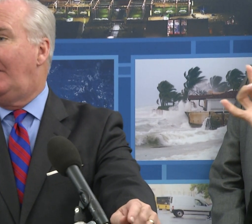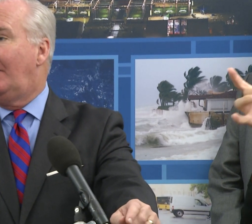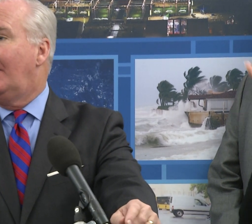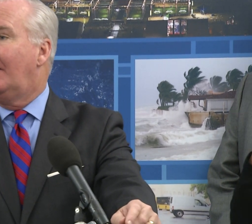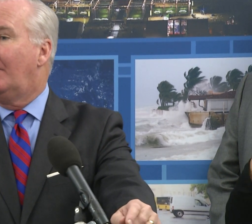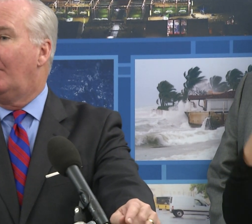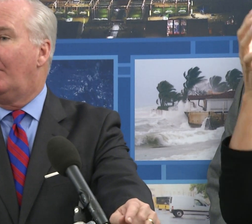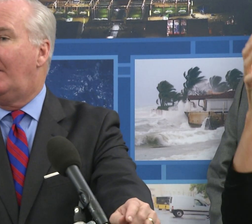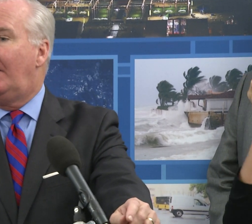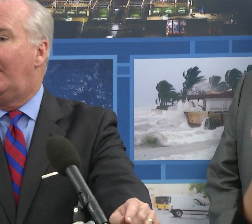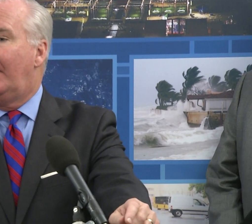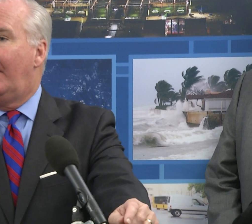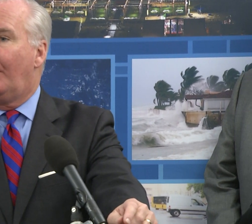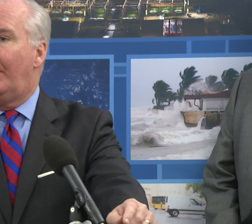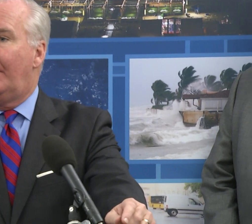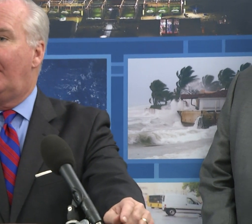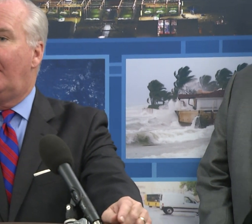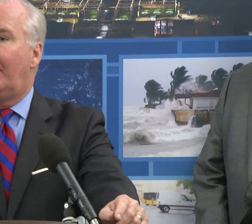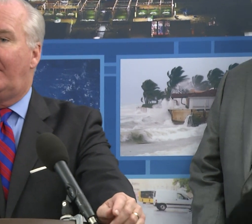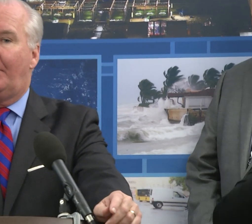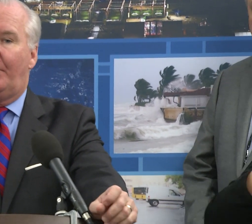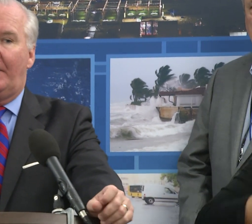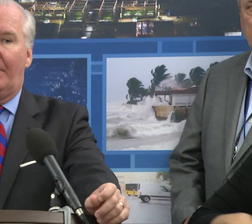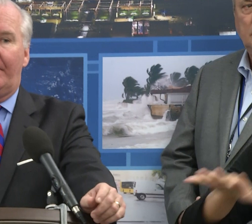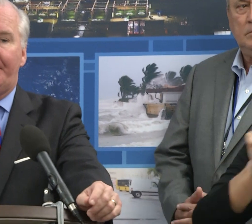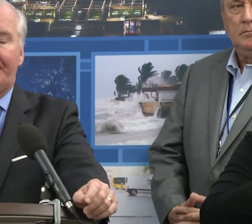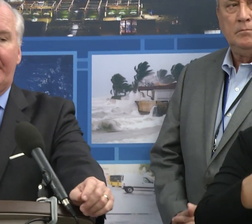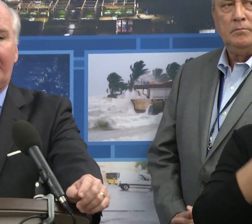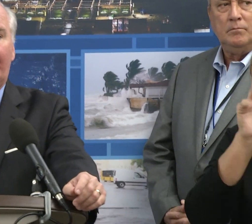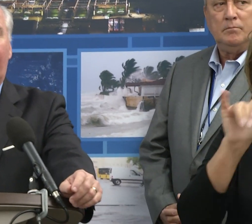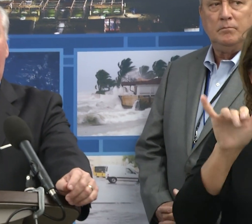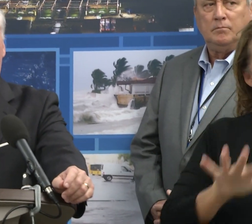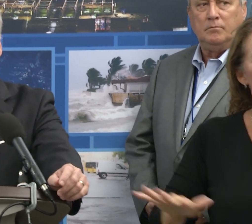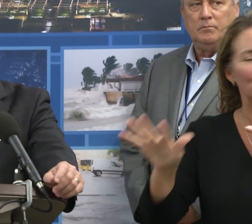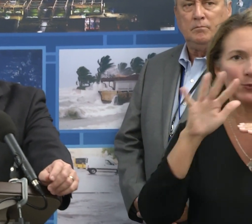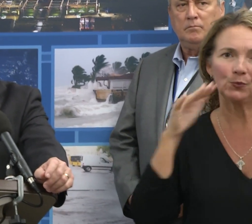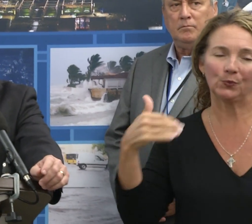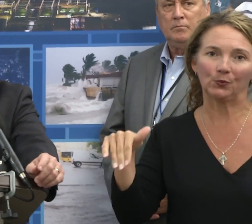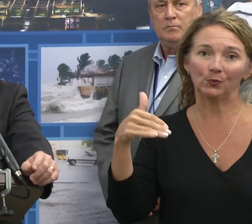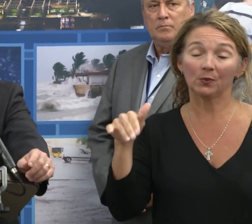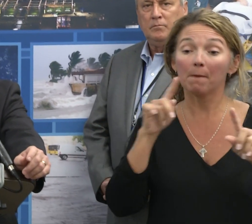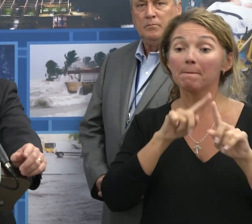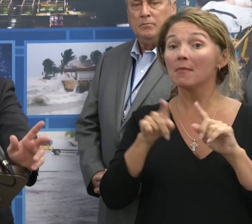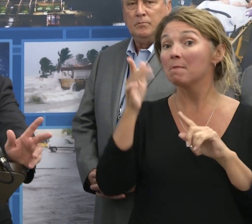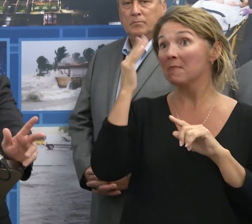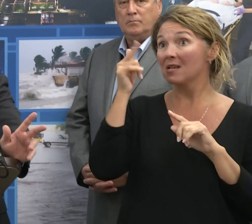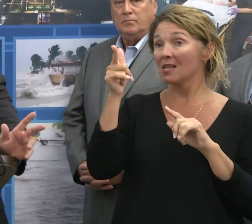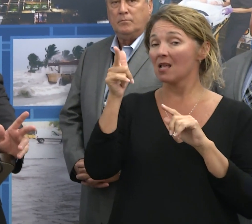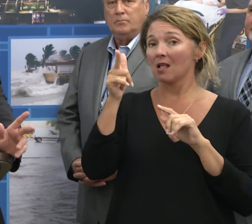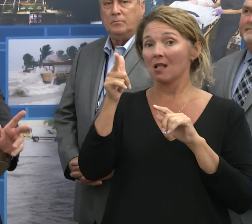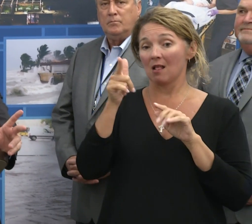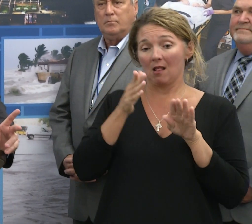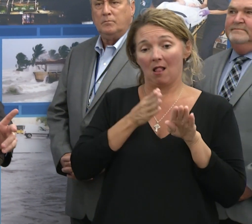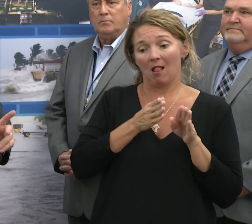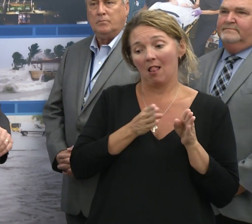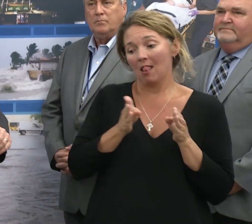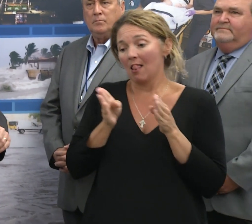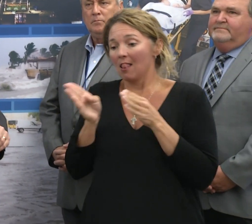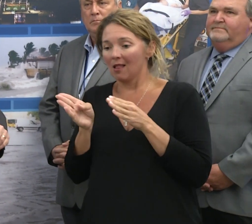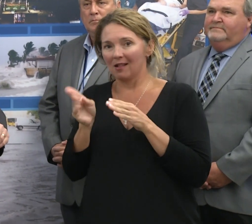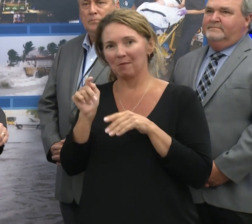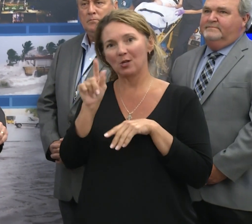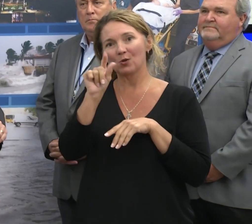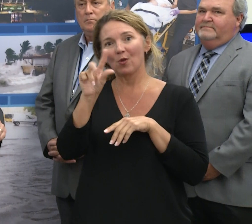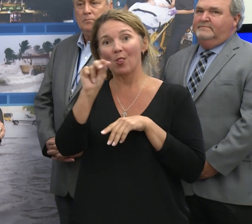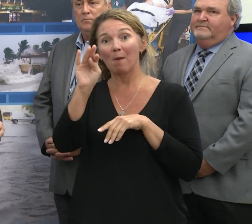devastating hurricane that had ever hit the Tampa Bay area. But for the fact that it jogged 20, 30 miles to the